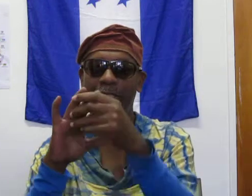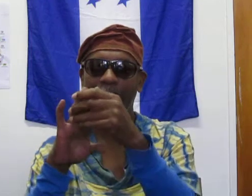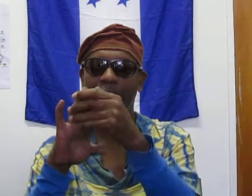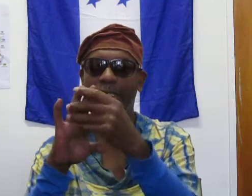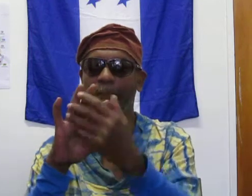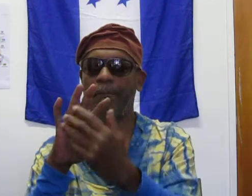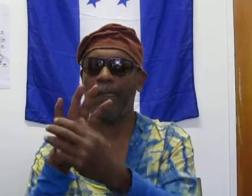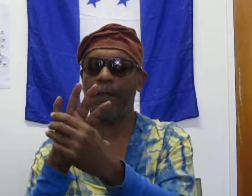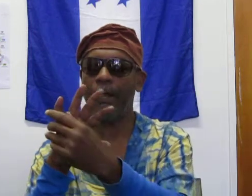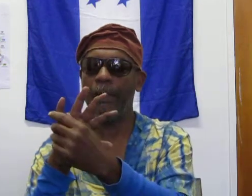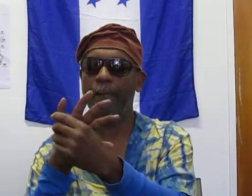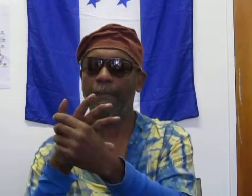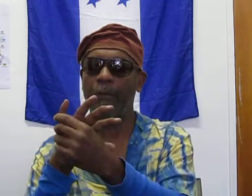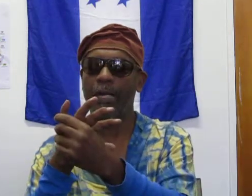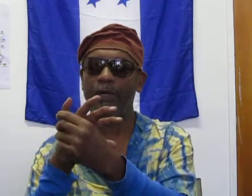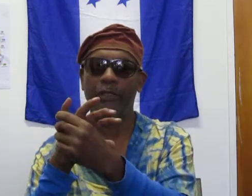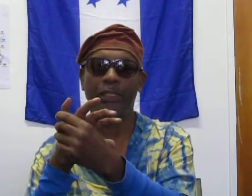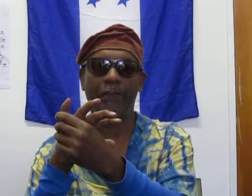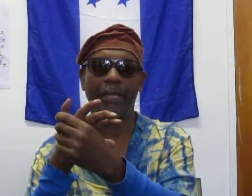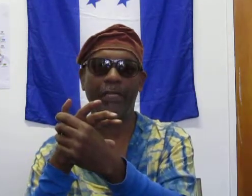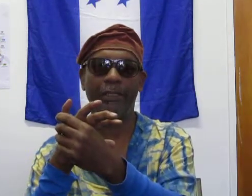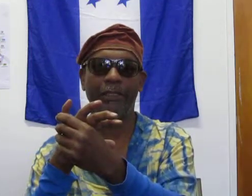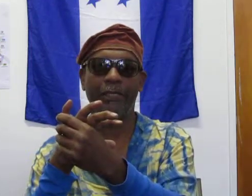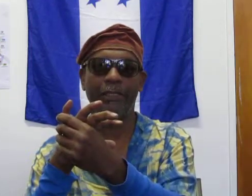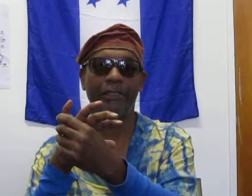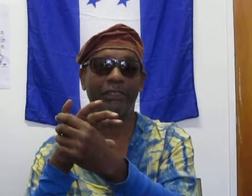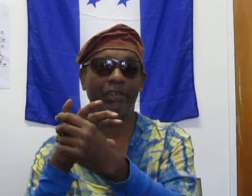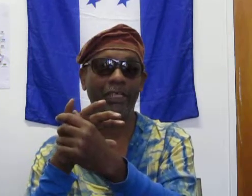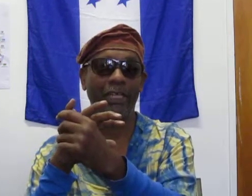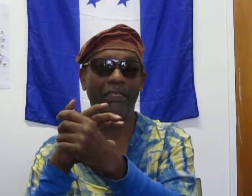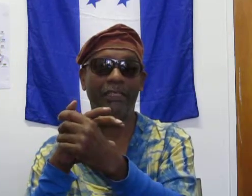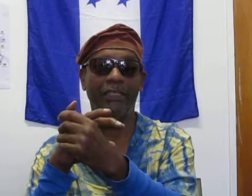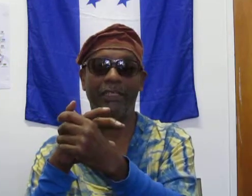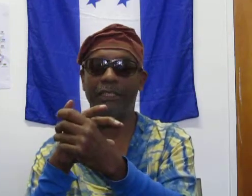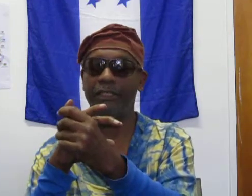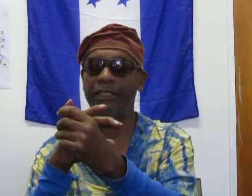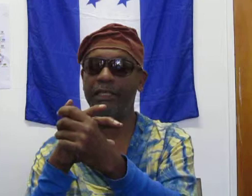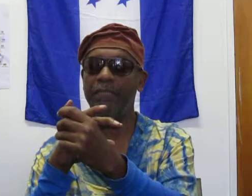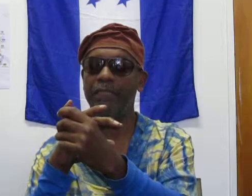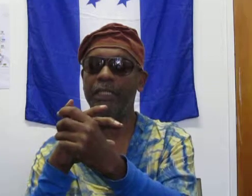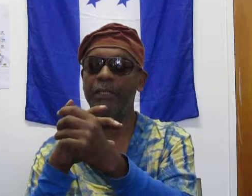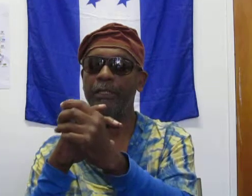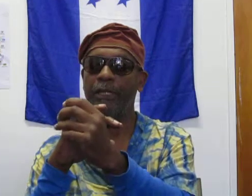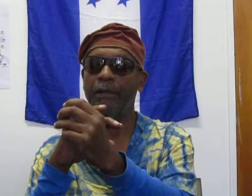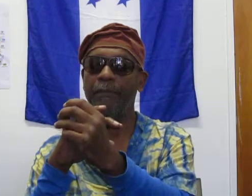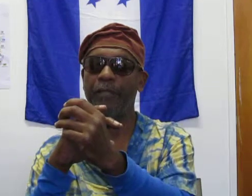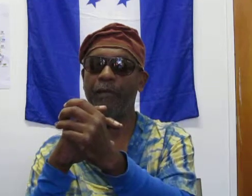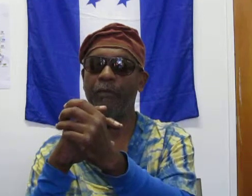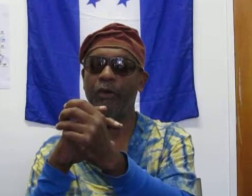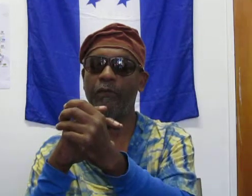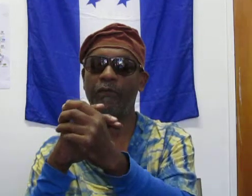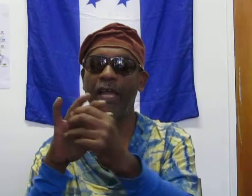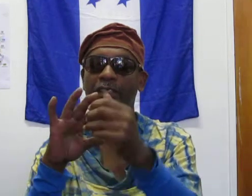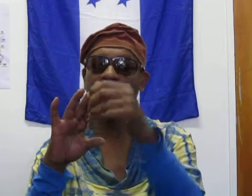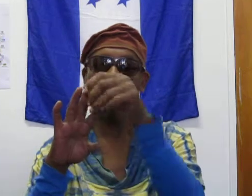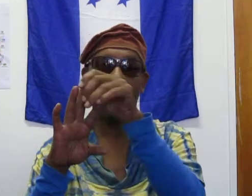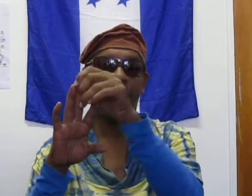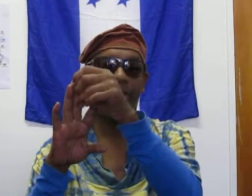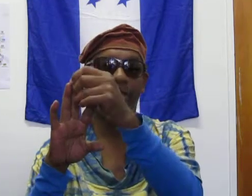interesting, uh, what I noticed, like, back in, starting in the late 60s, think, into the 70s, um, there were factions in the, in,